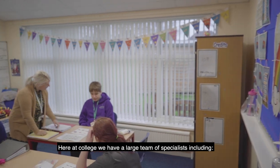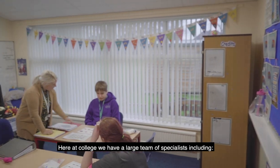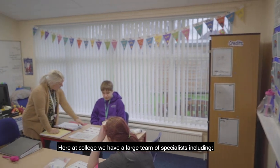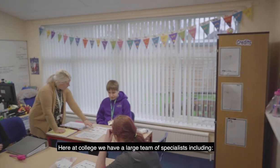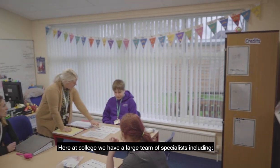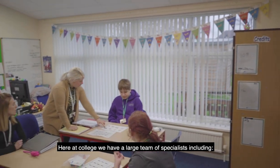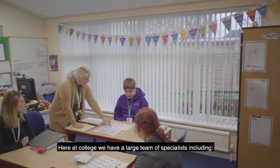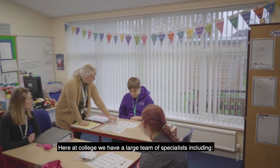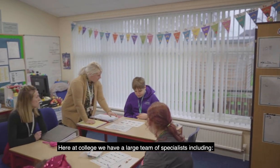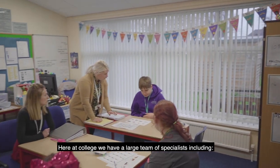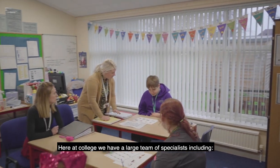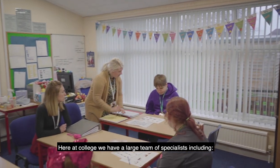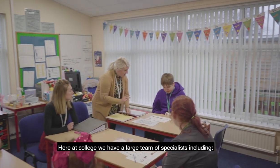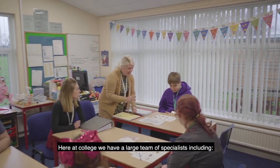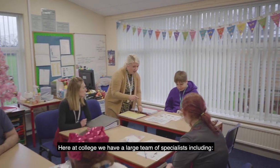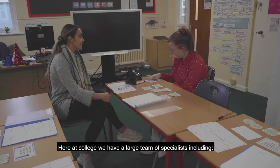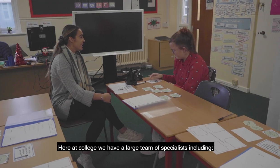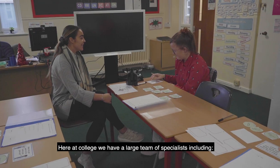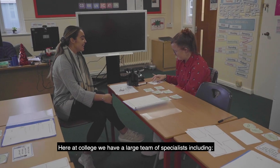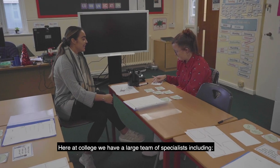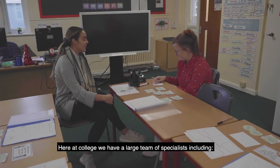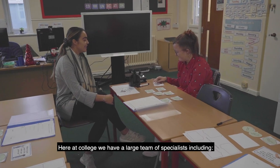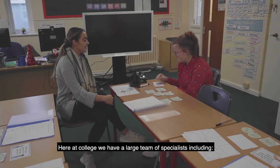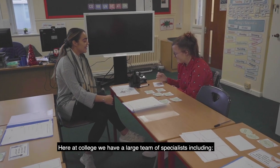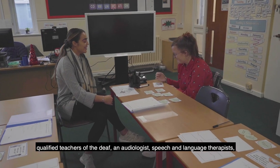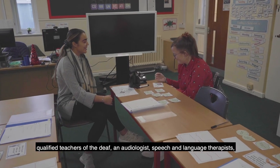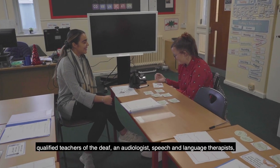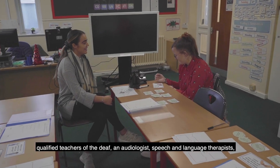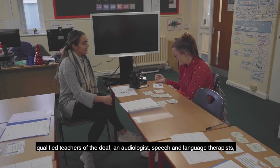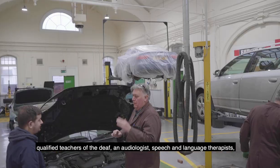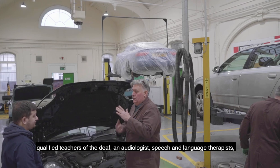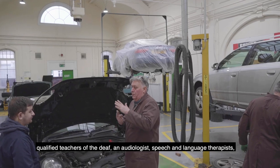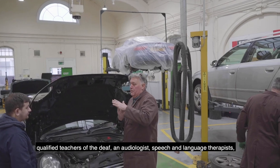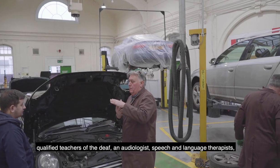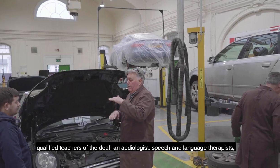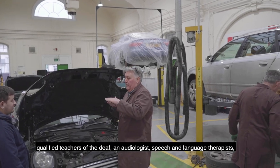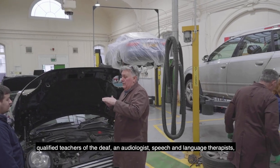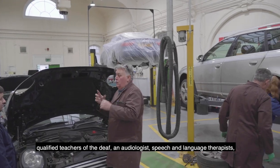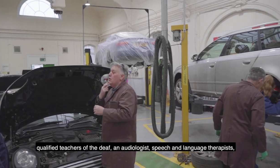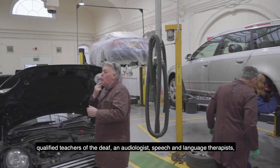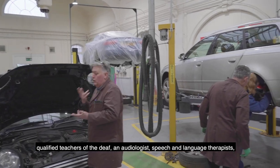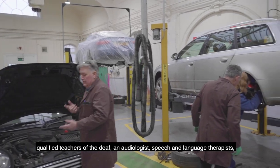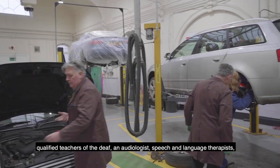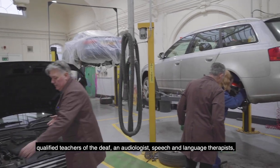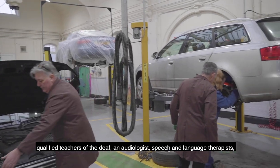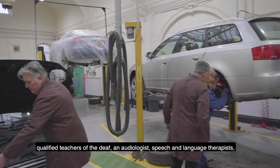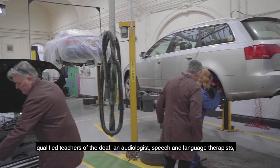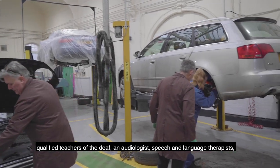have a large team of specialists including qualified teachers of the Deaf, an audiologist,